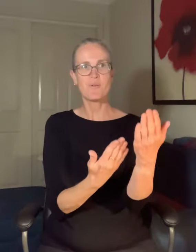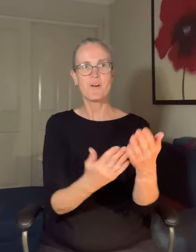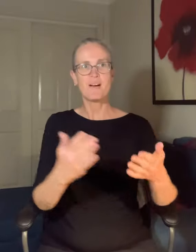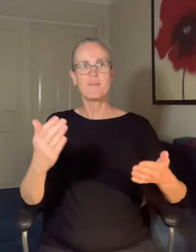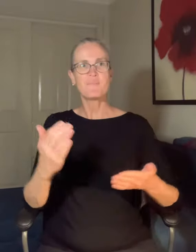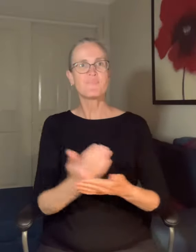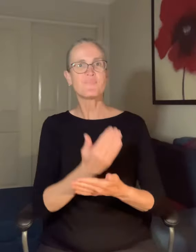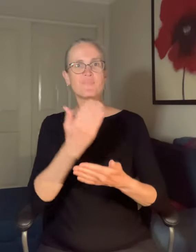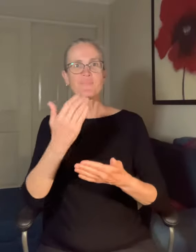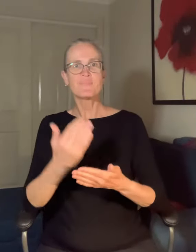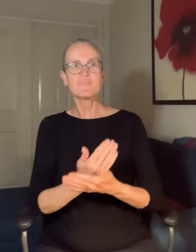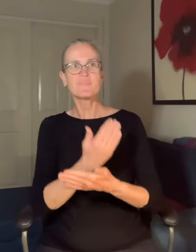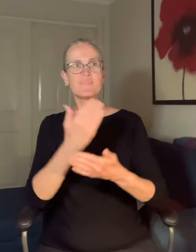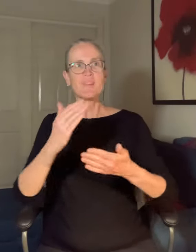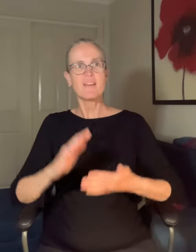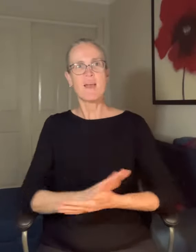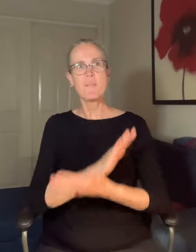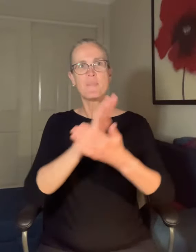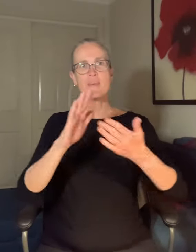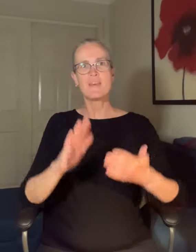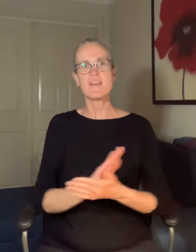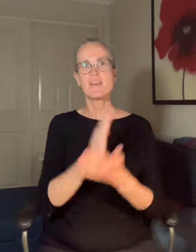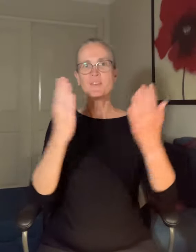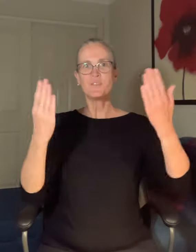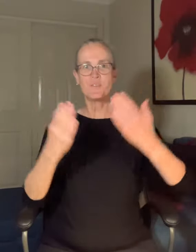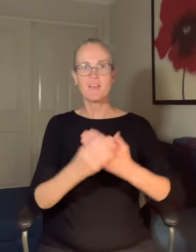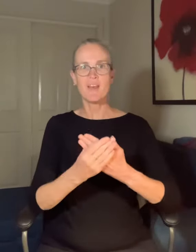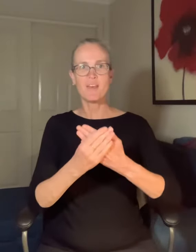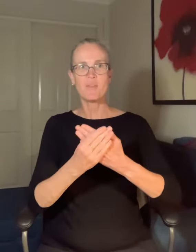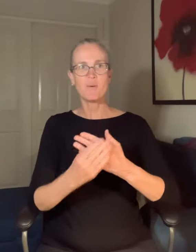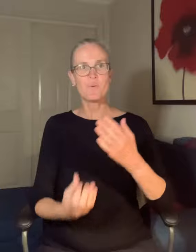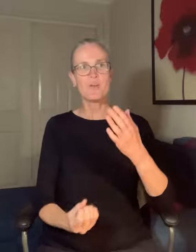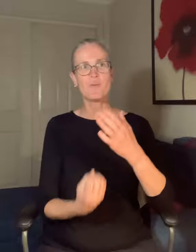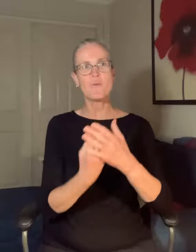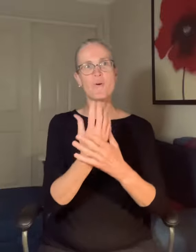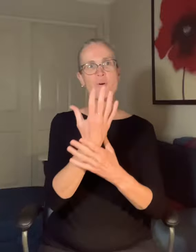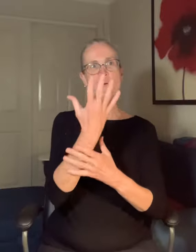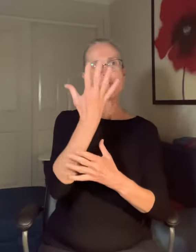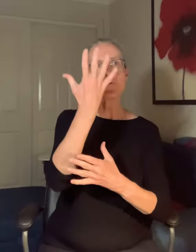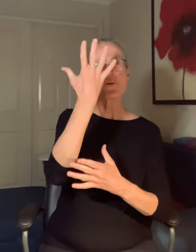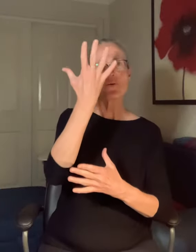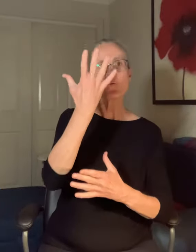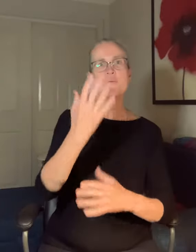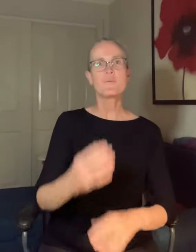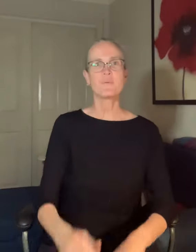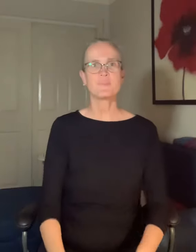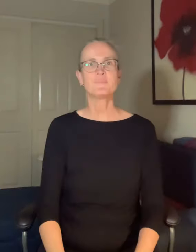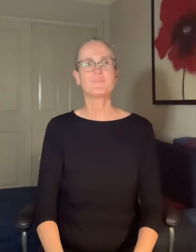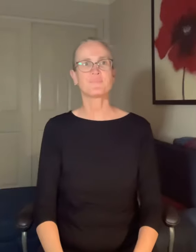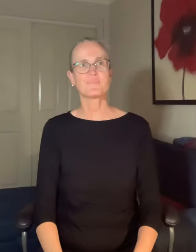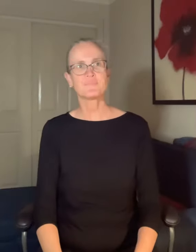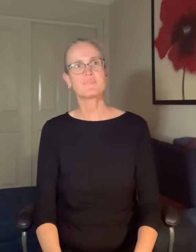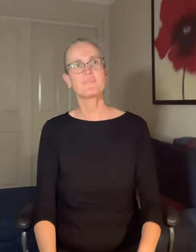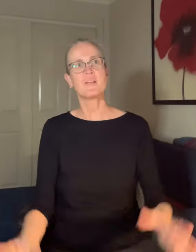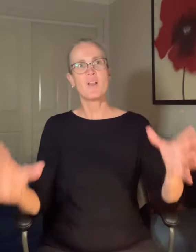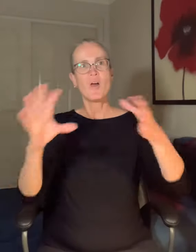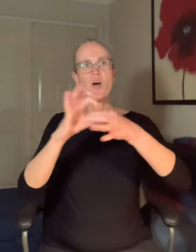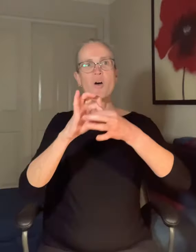we're safe and happy, together we grow, we belong